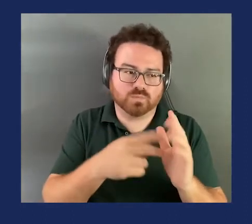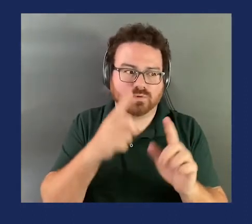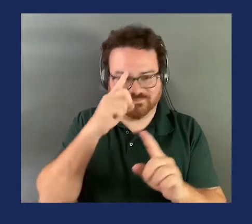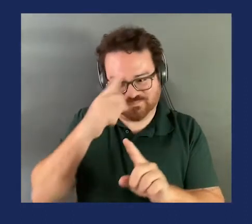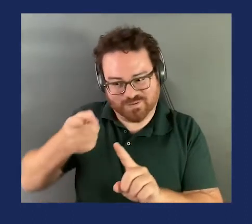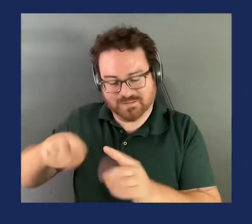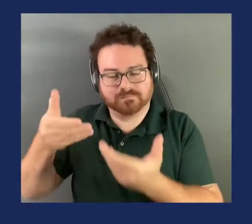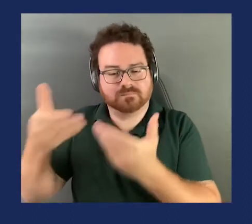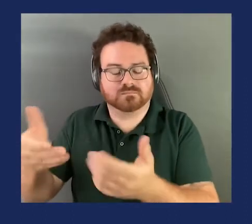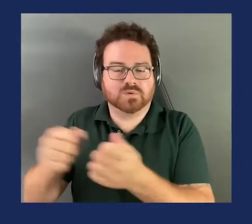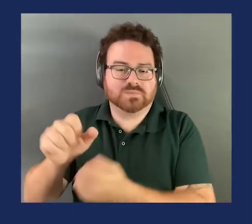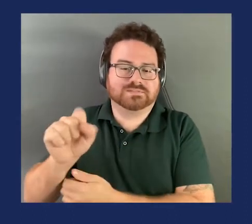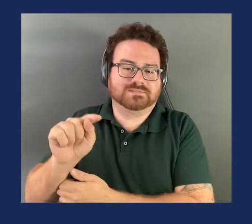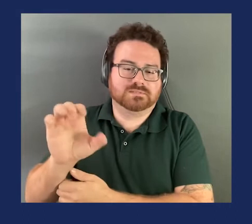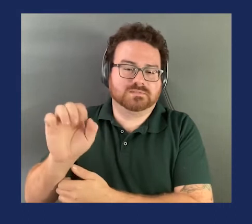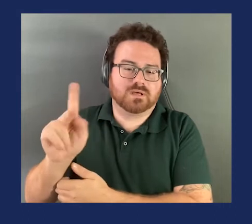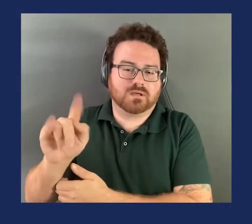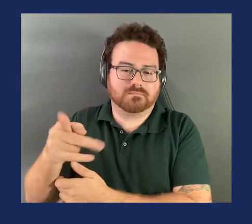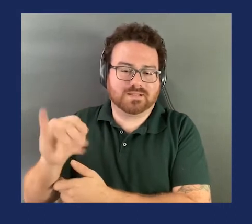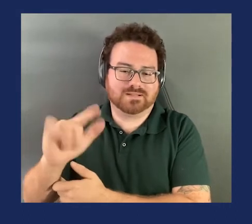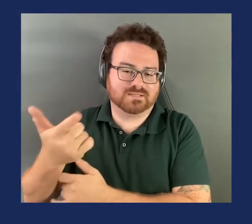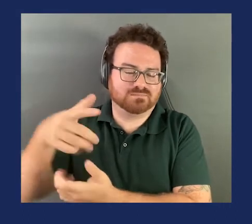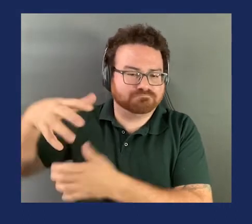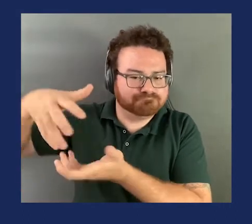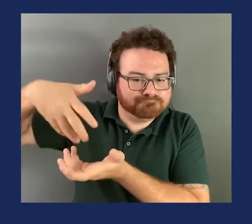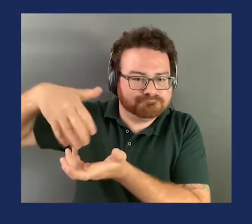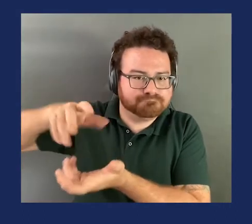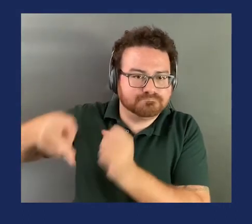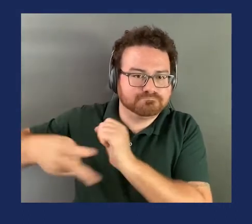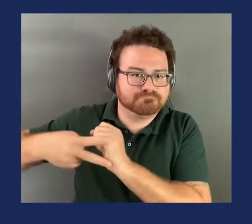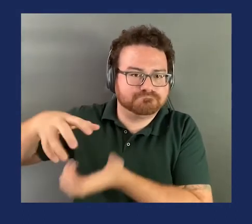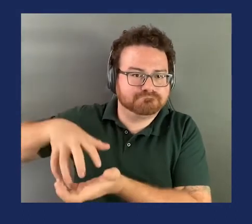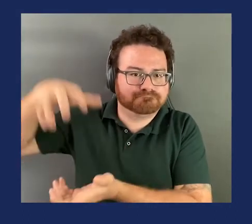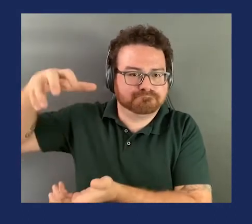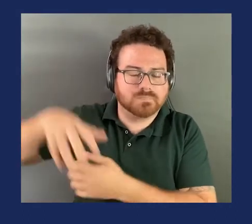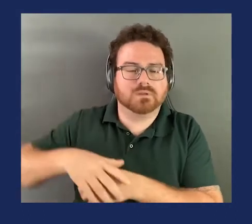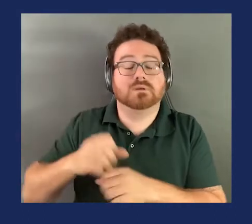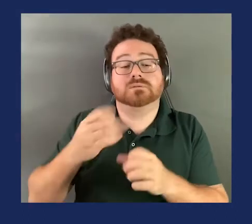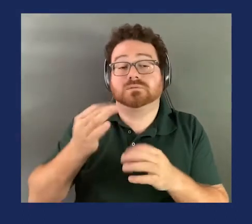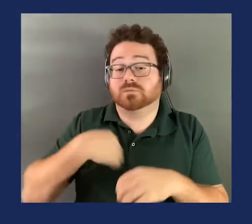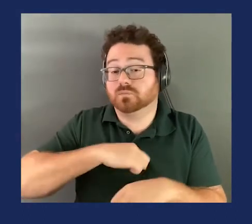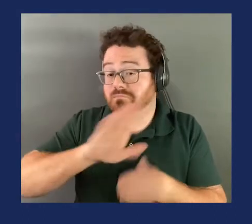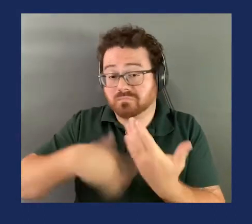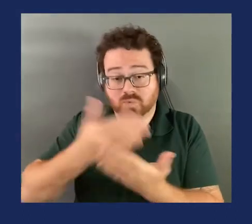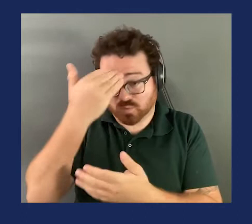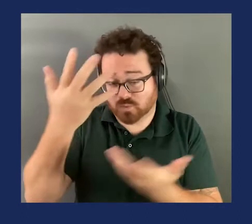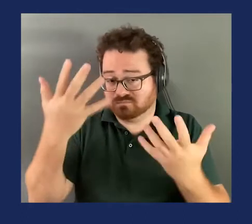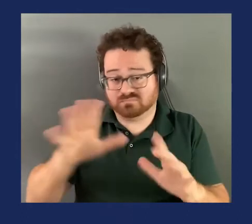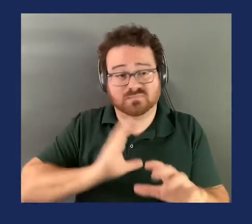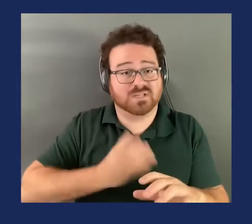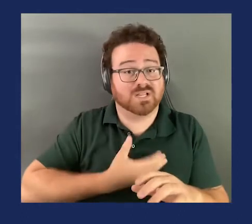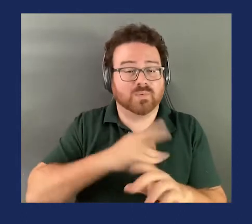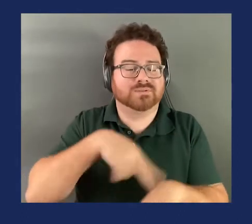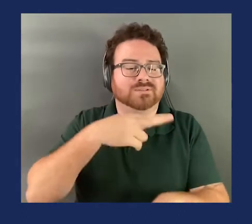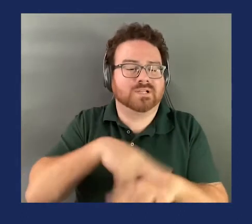The one note of caution that I would want to sound is that we all know that our nation has been impacted by significant supply